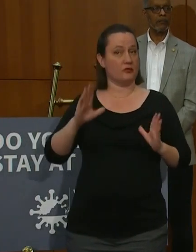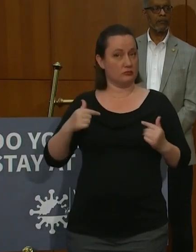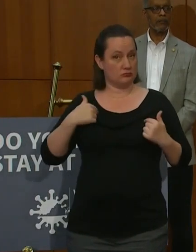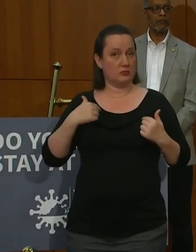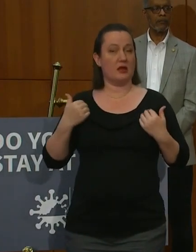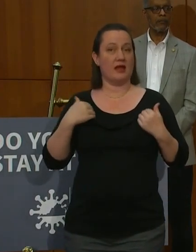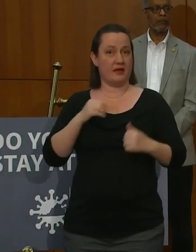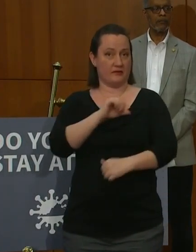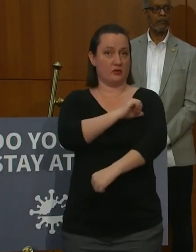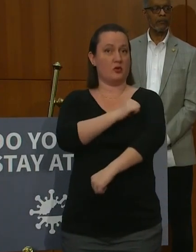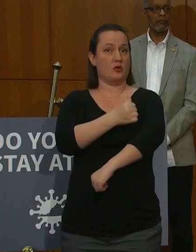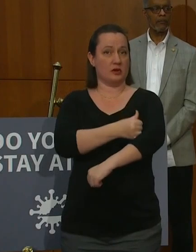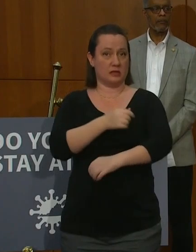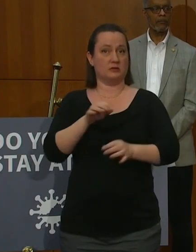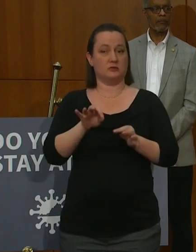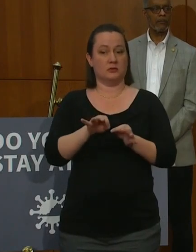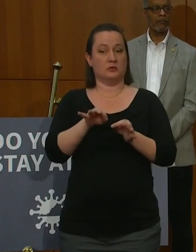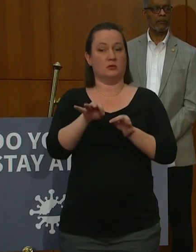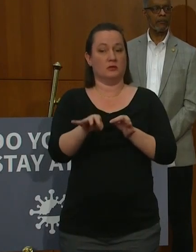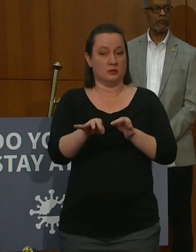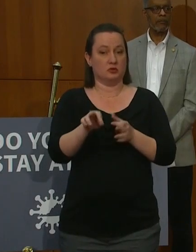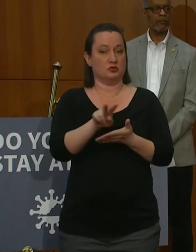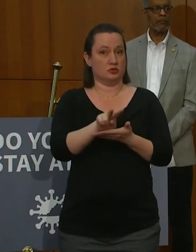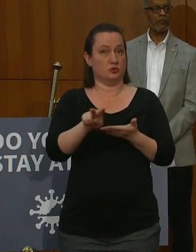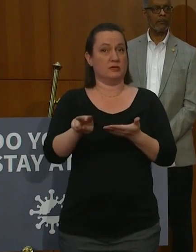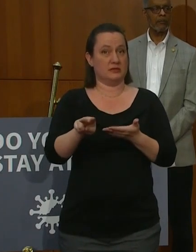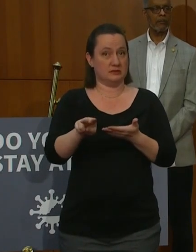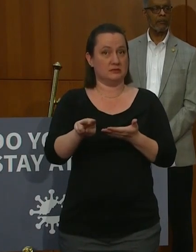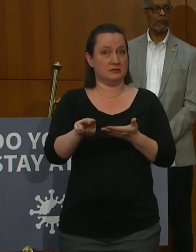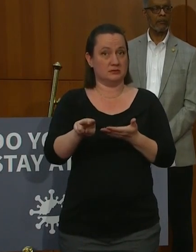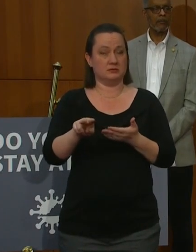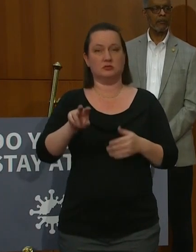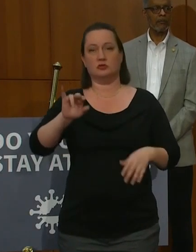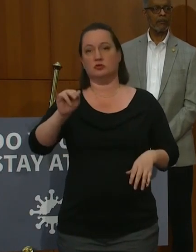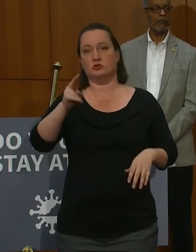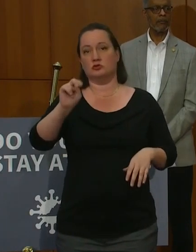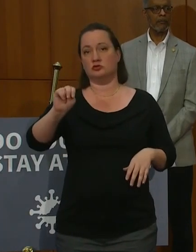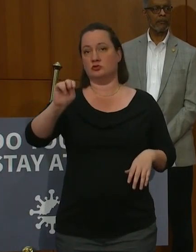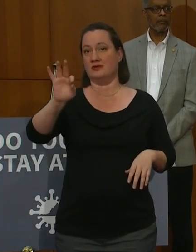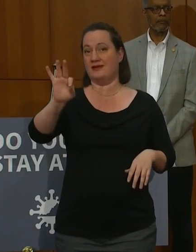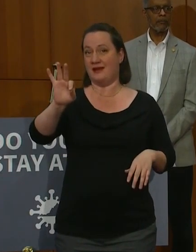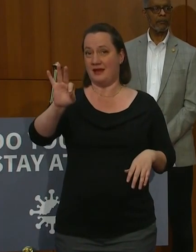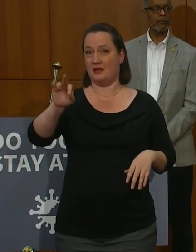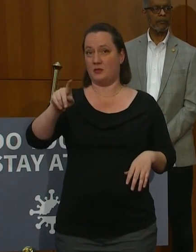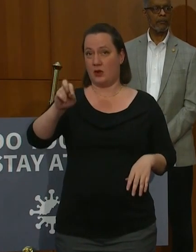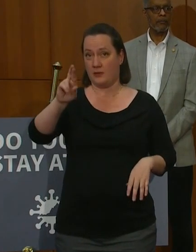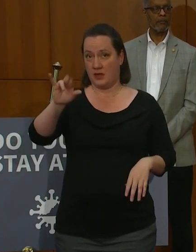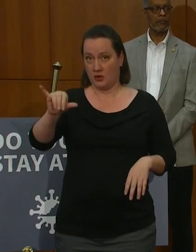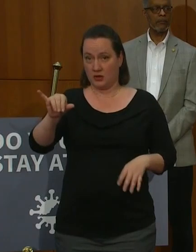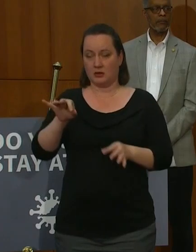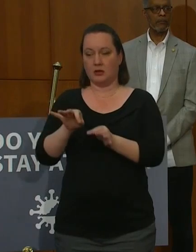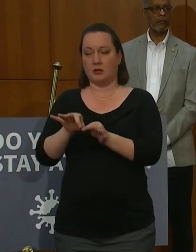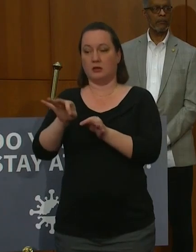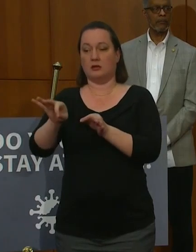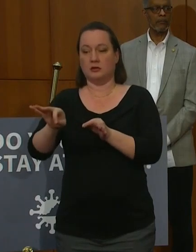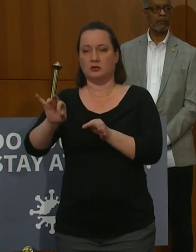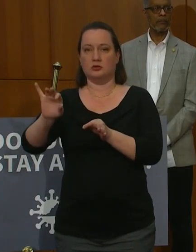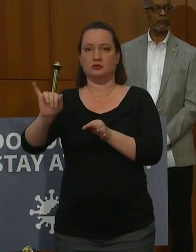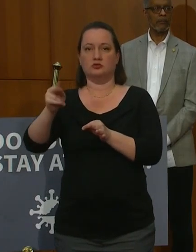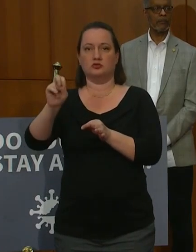election back by two weeks. So I am moving the June 9 primary to June 23.